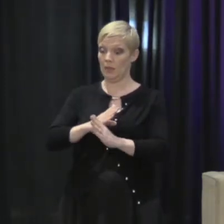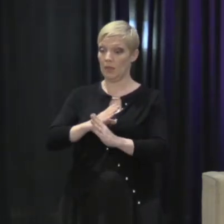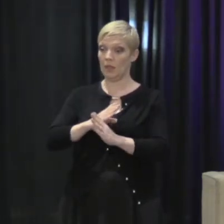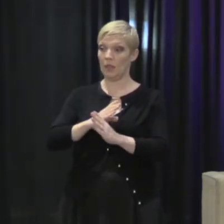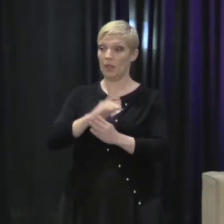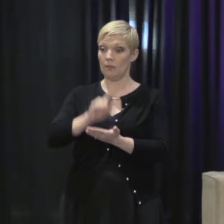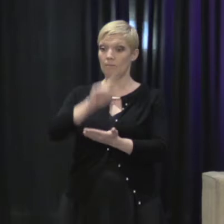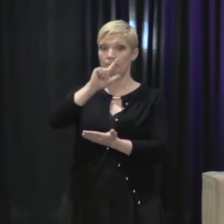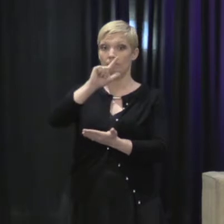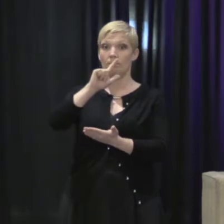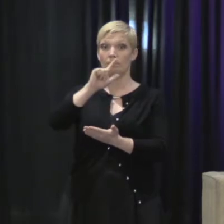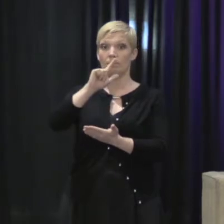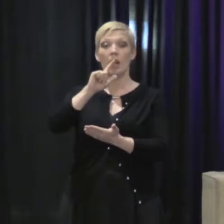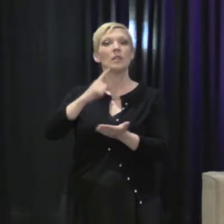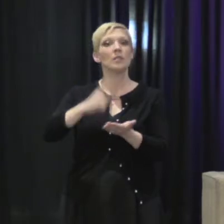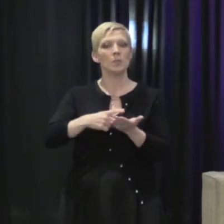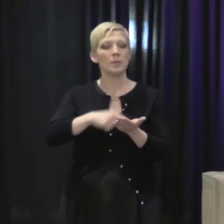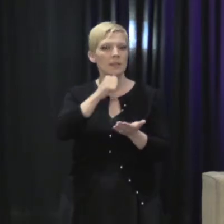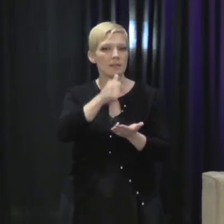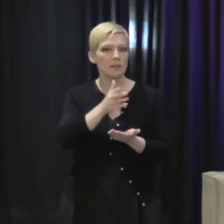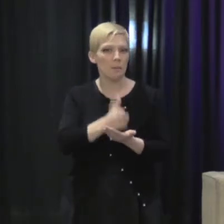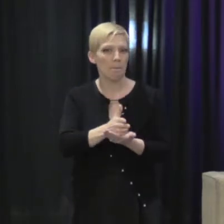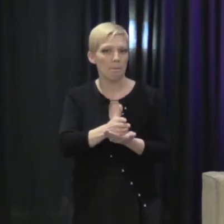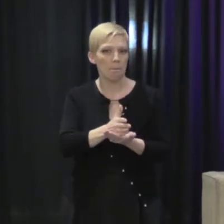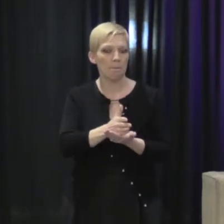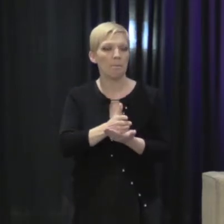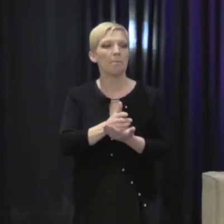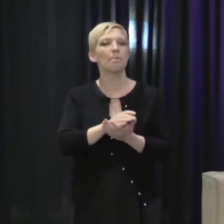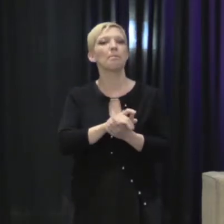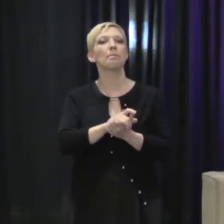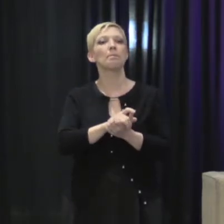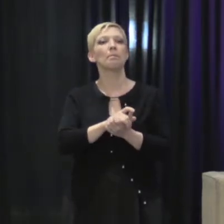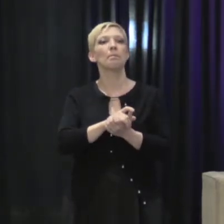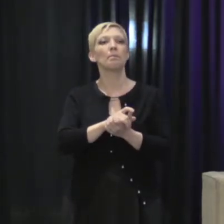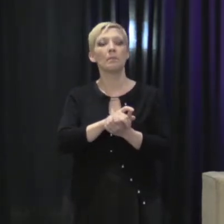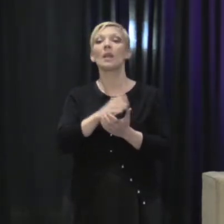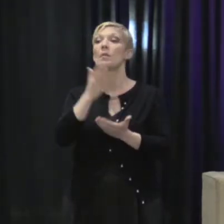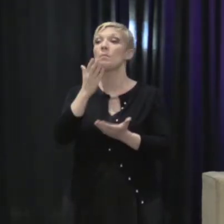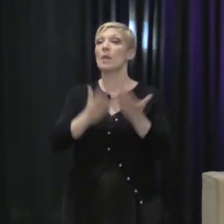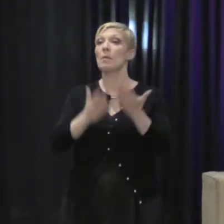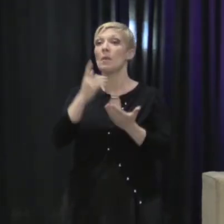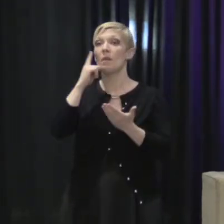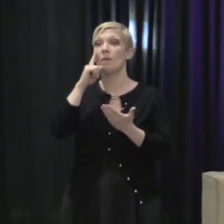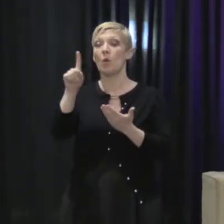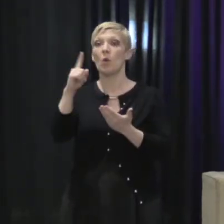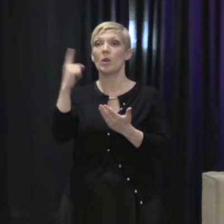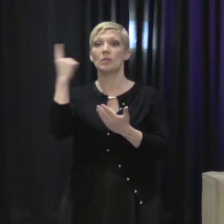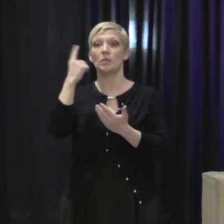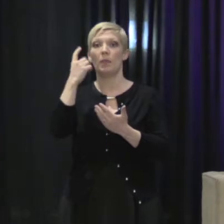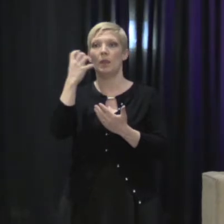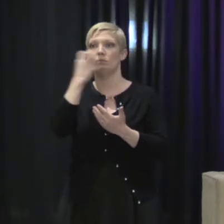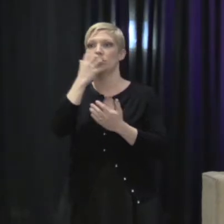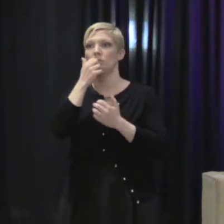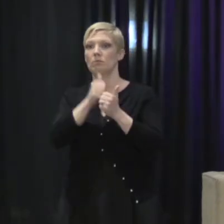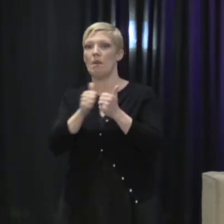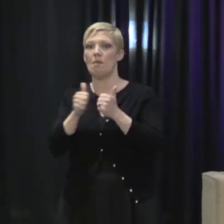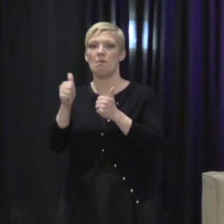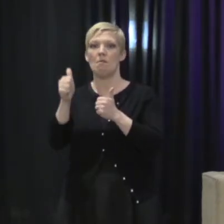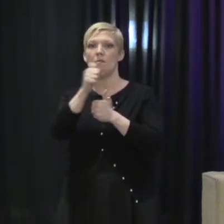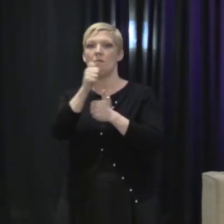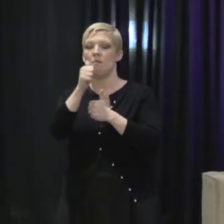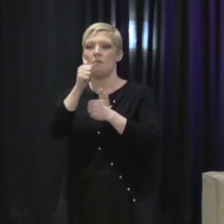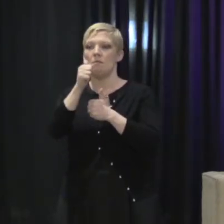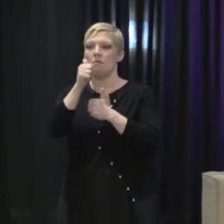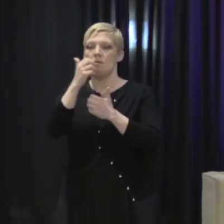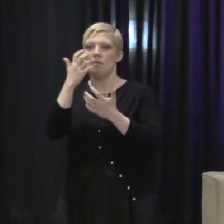sometimes doesn't stop? She says, may be true for exceptional acts, for things that are beyond the pale, but